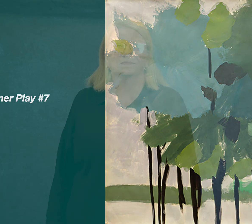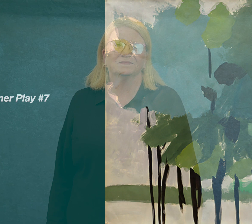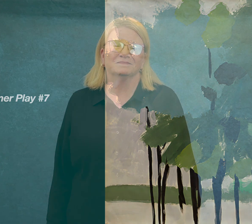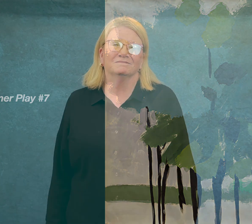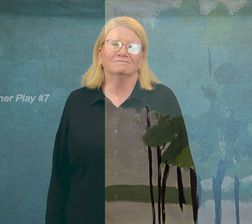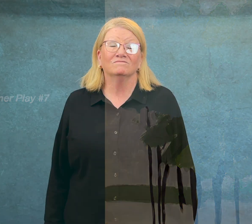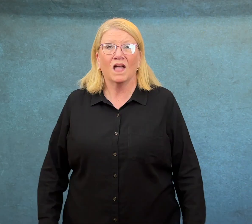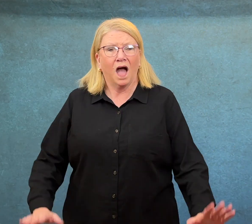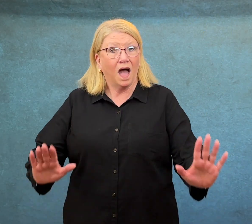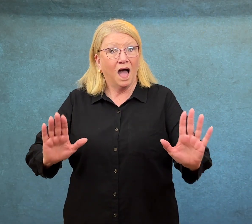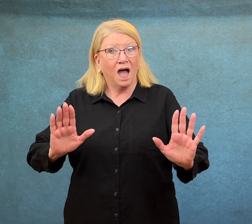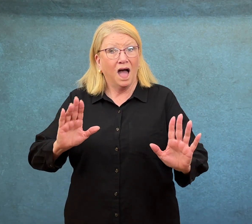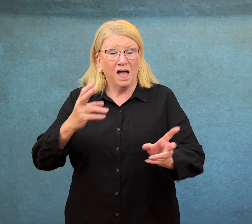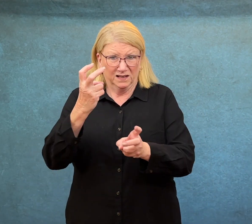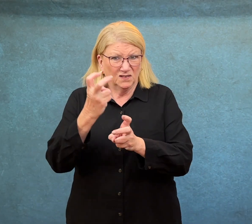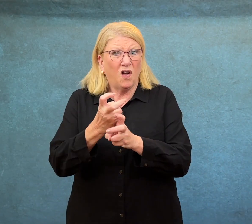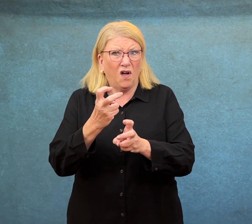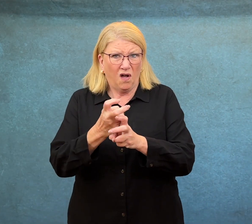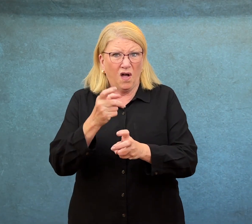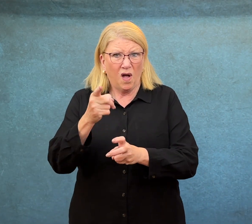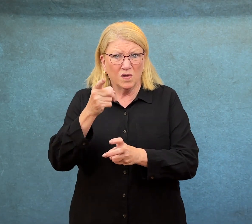It is hard to hug you in a hammock.